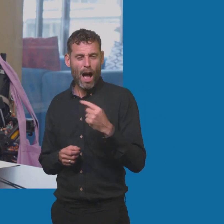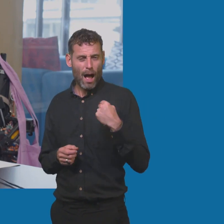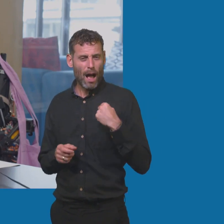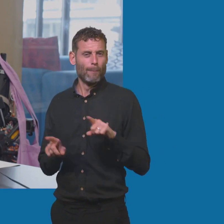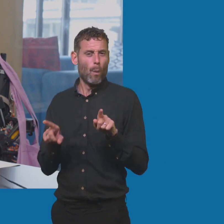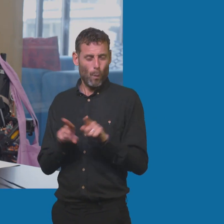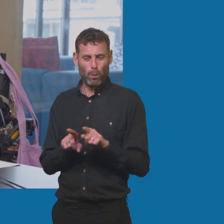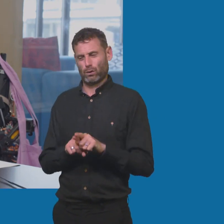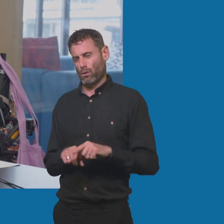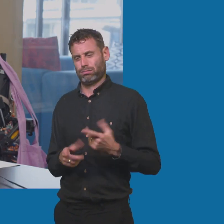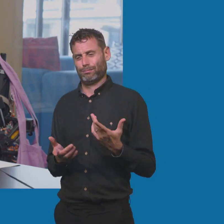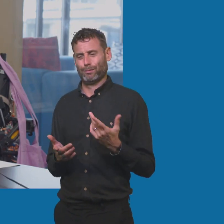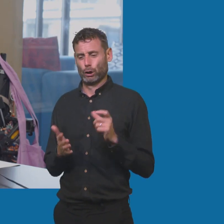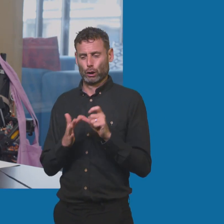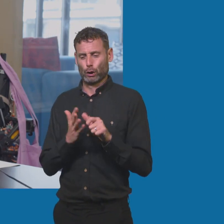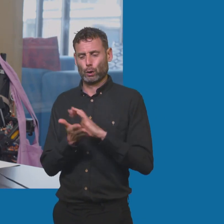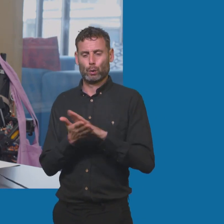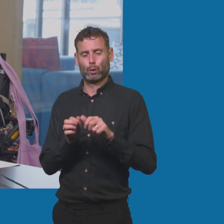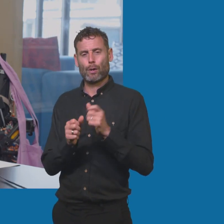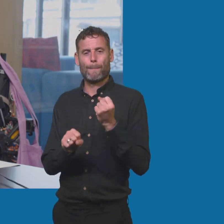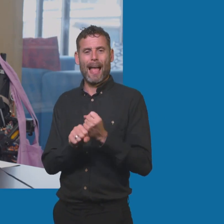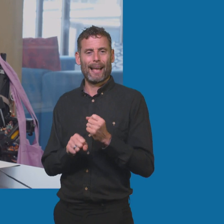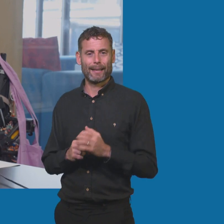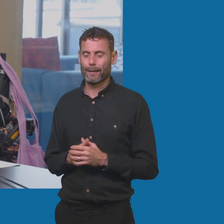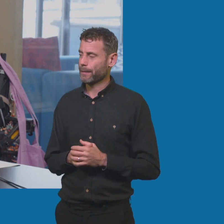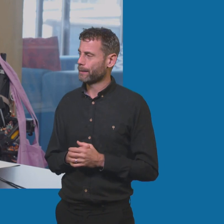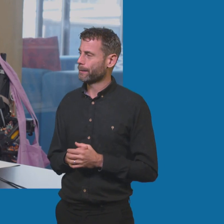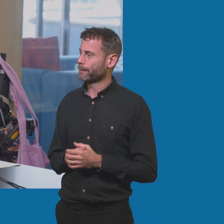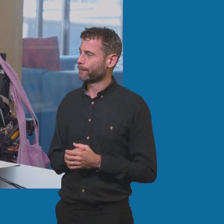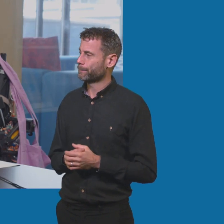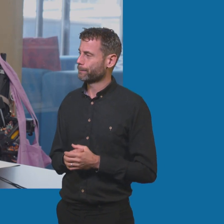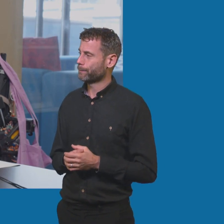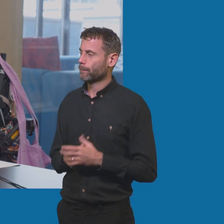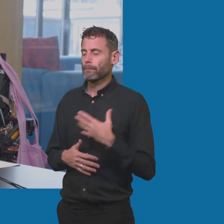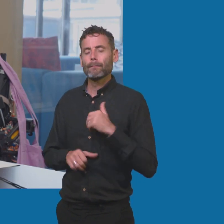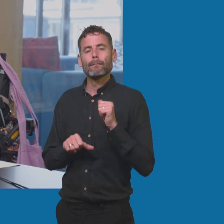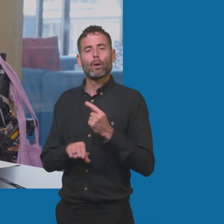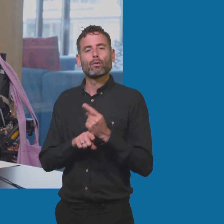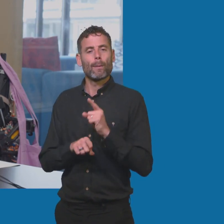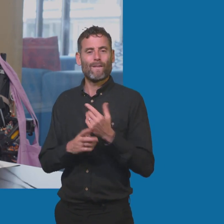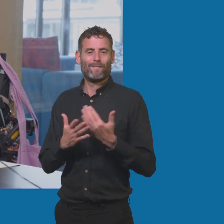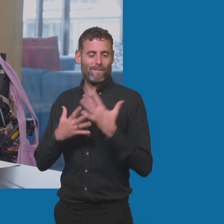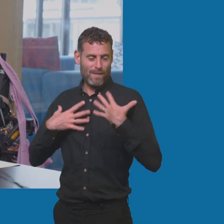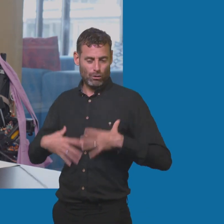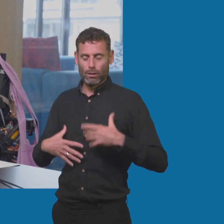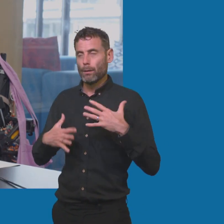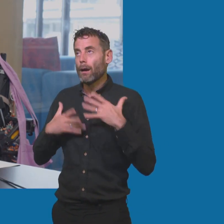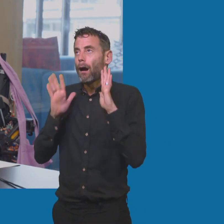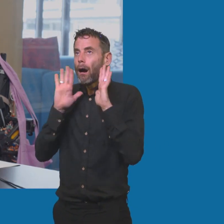day. Now, let's talk about something that's very dear to my own heart, fashion. I am, I am a self-proclaimed fashionista and